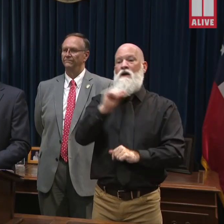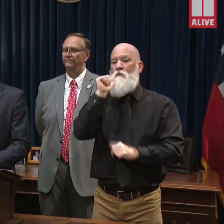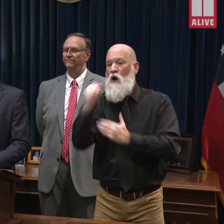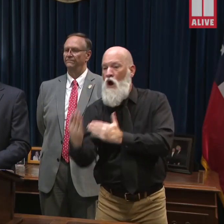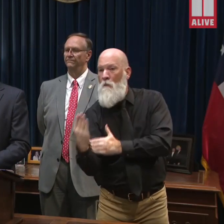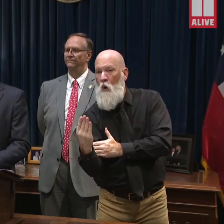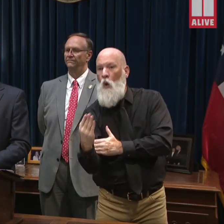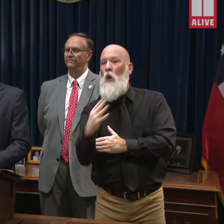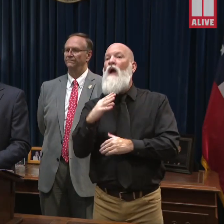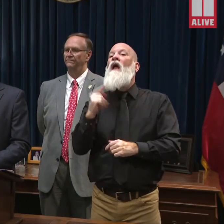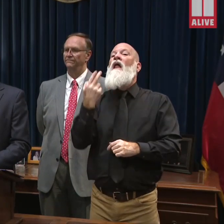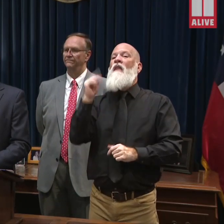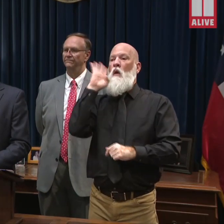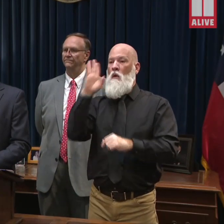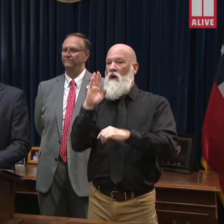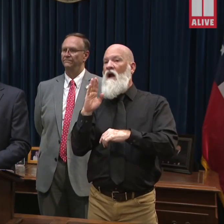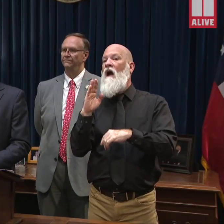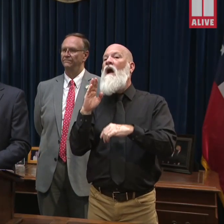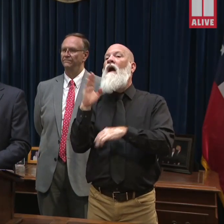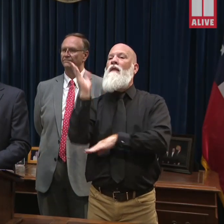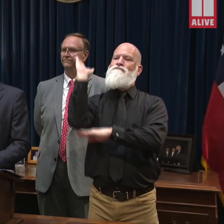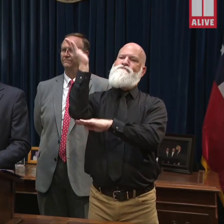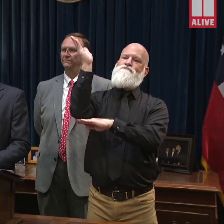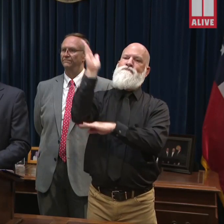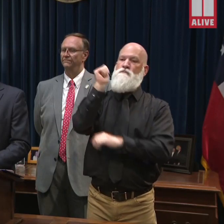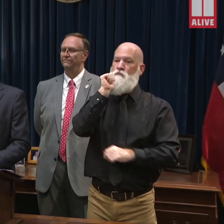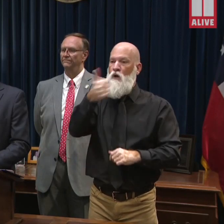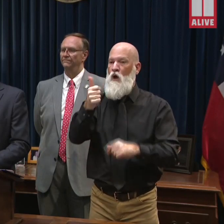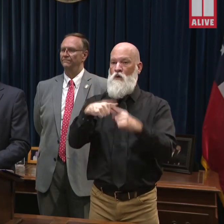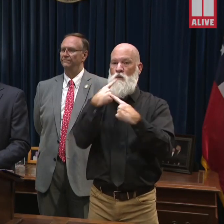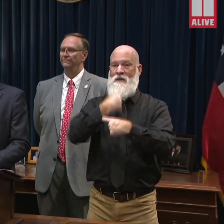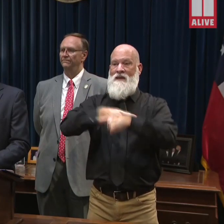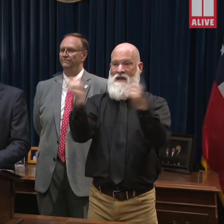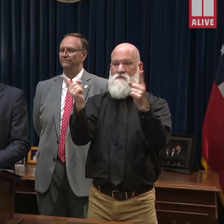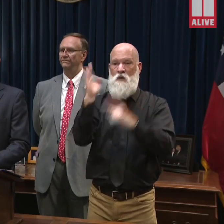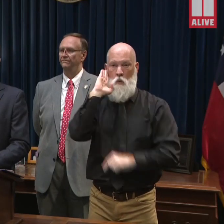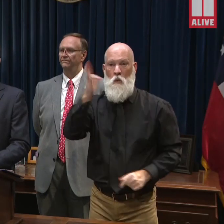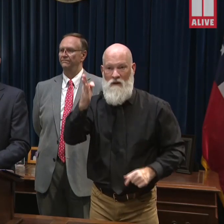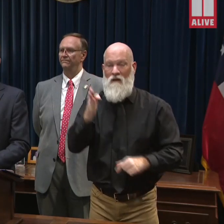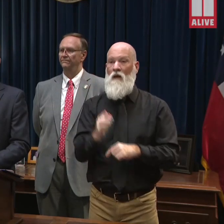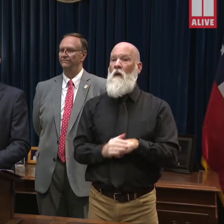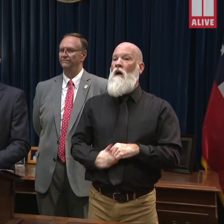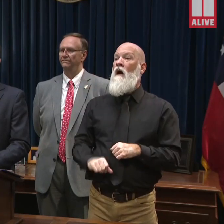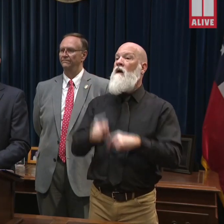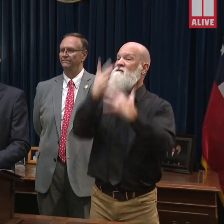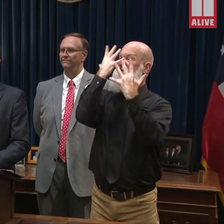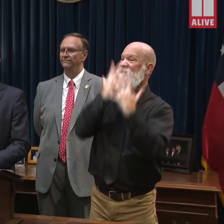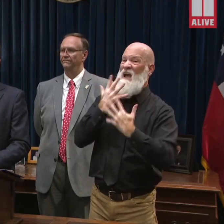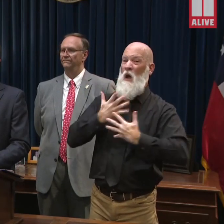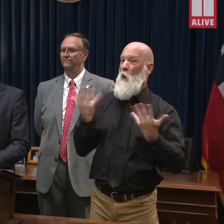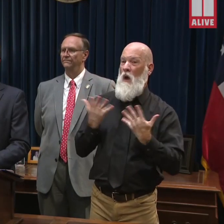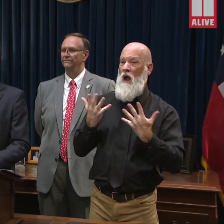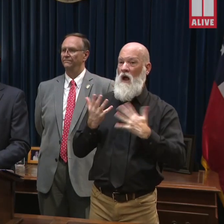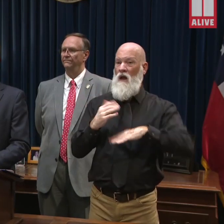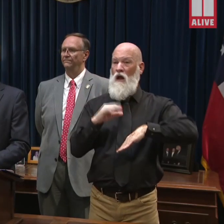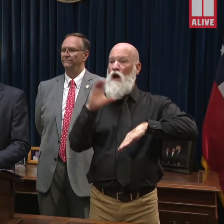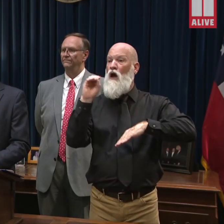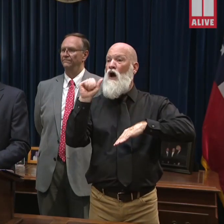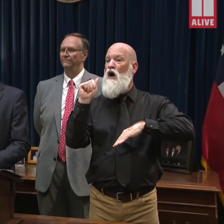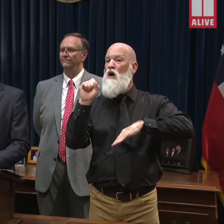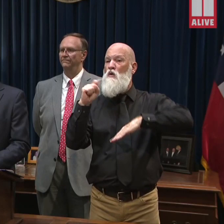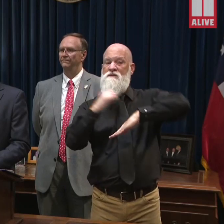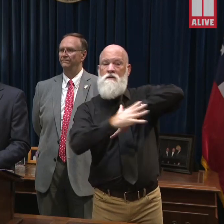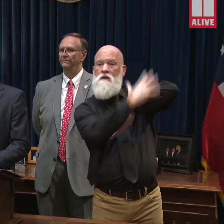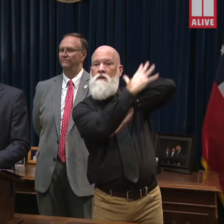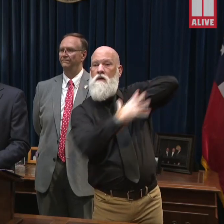on that. You know, a lot of these areas, unfortunately, have been through this. Many times. So our departments are very